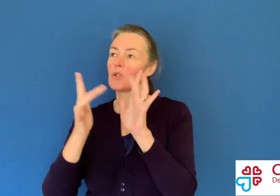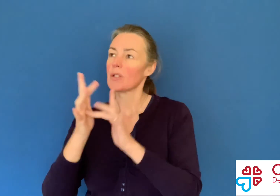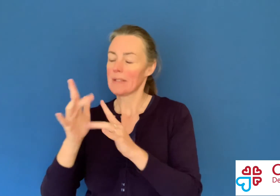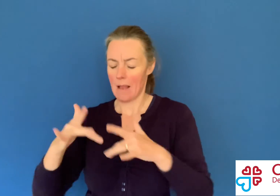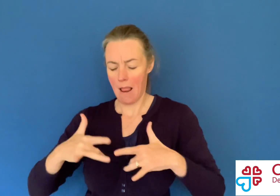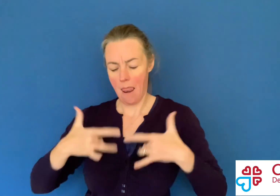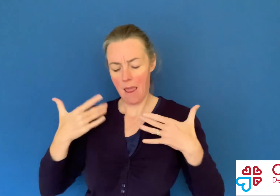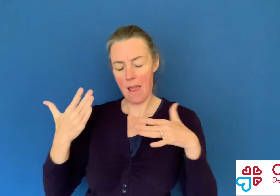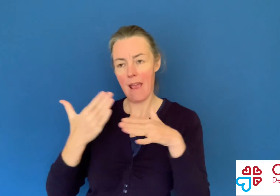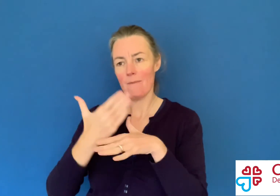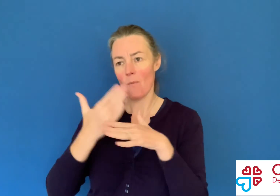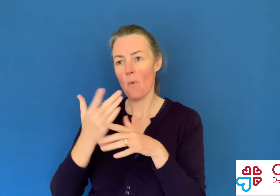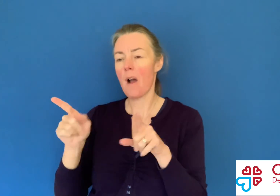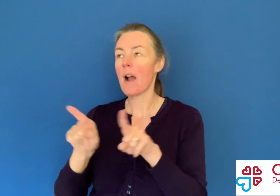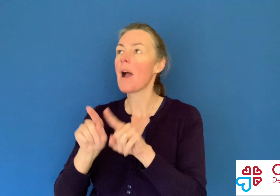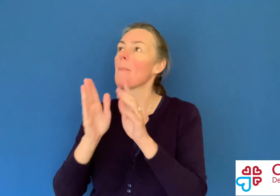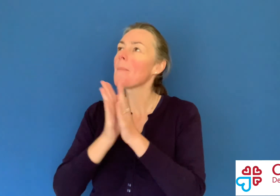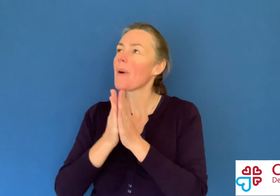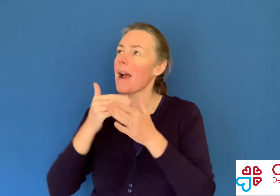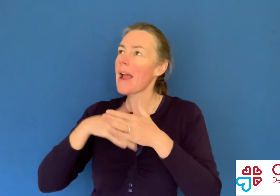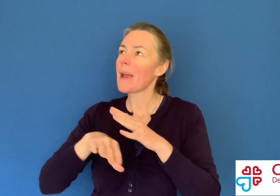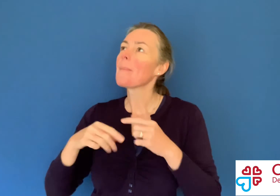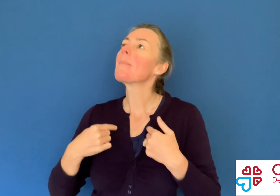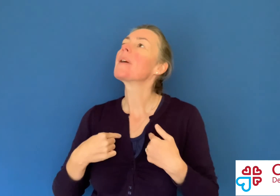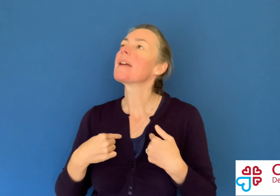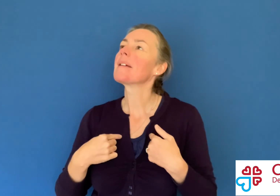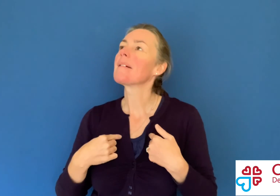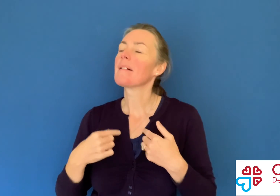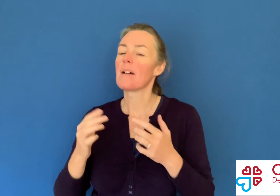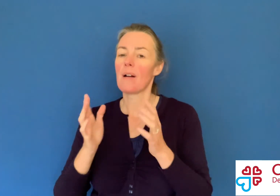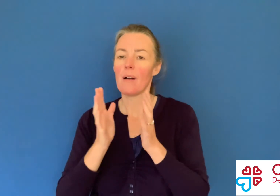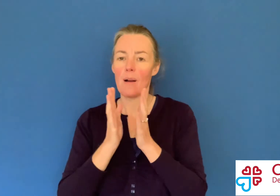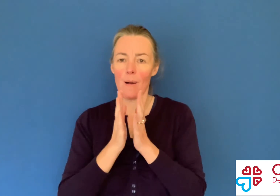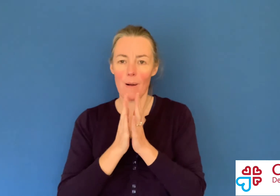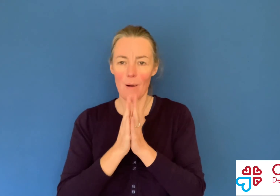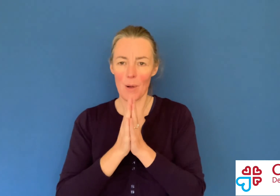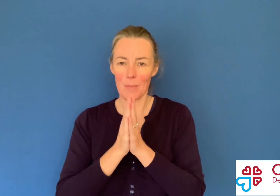is you, Lord Jesus, who lives and works and prays in me. Amen.